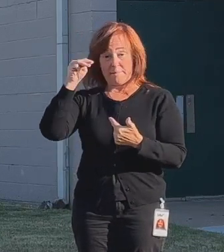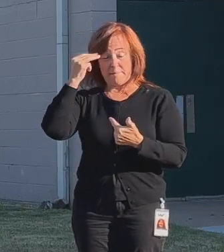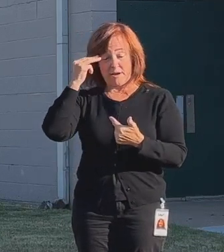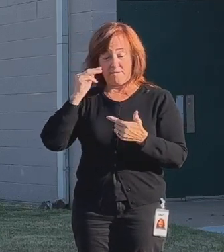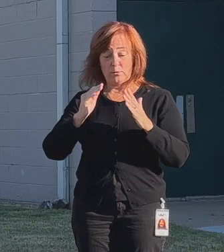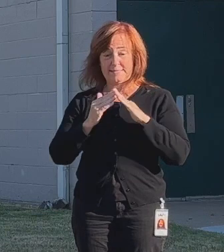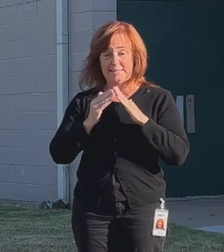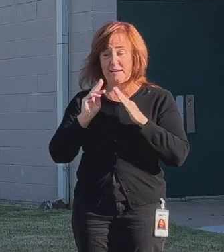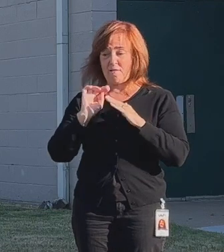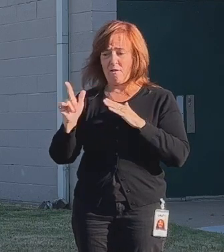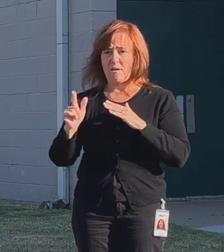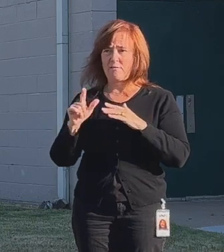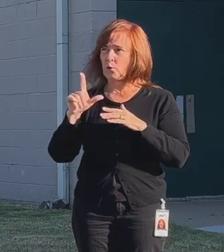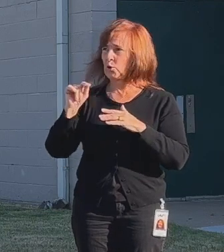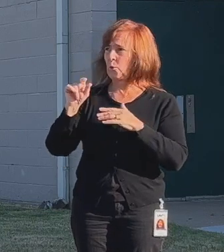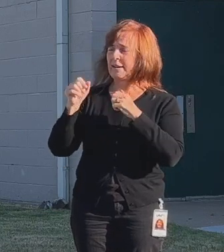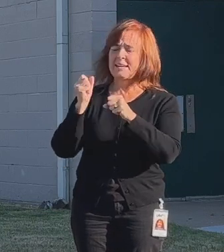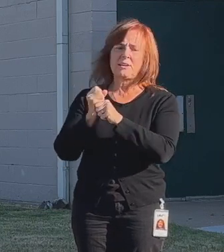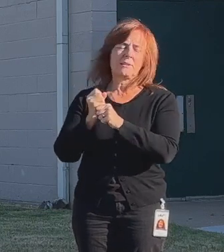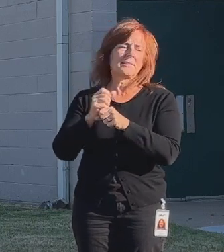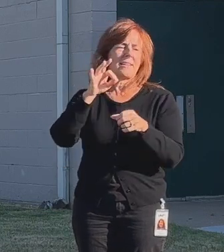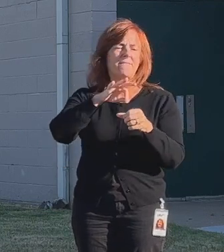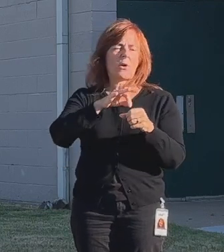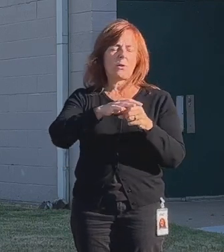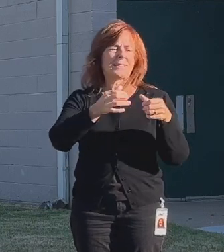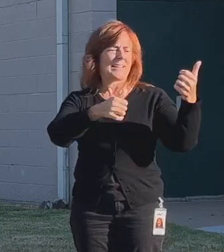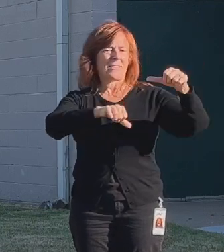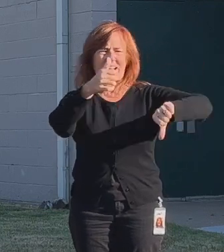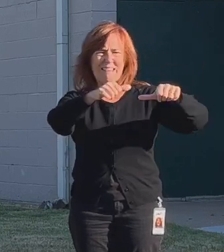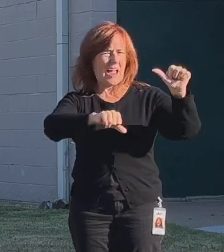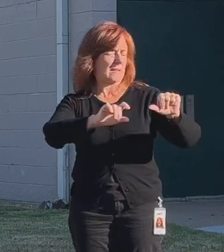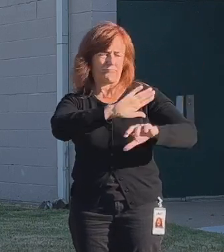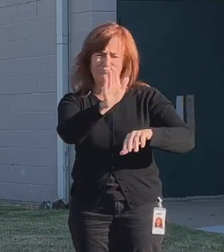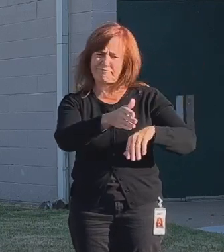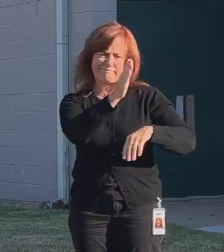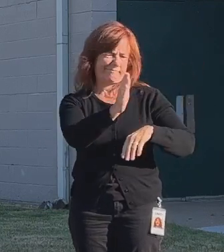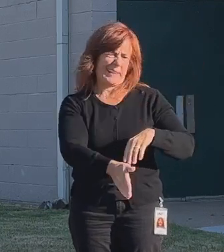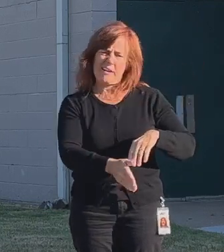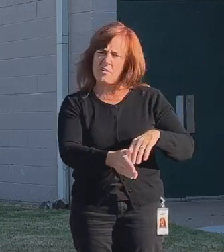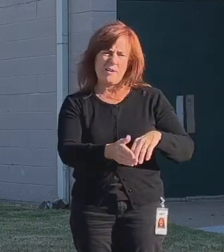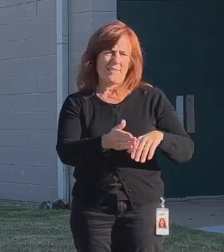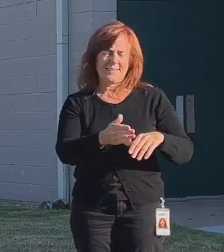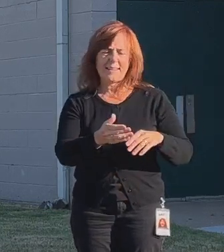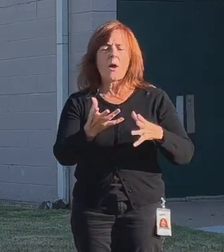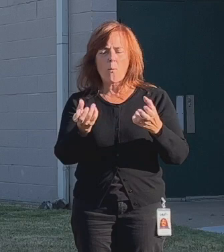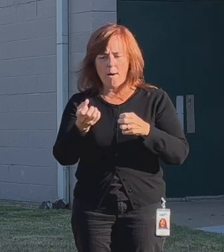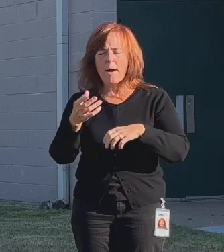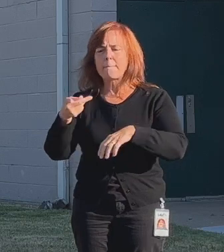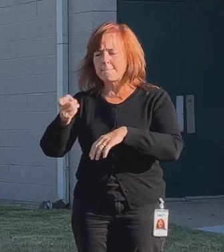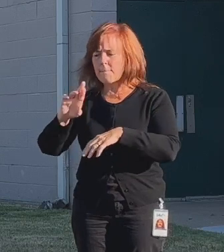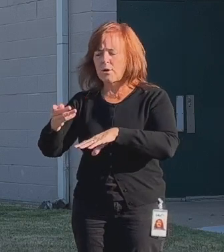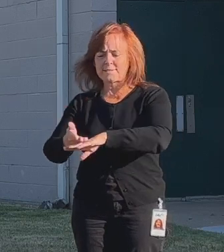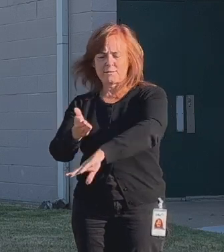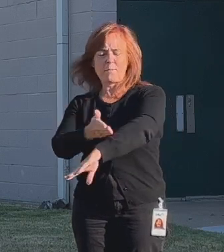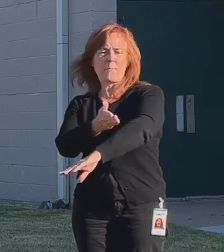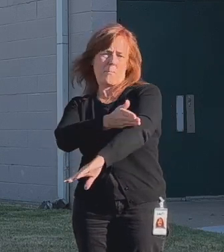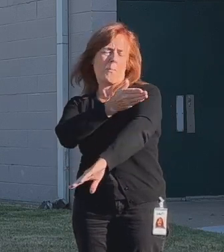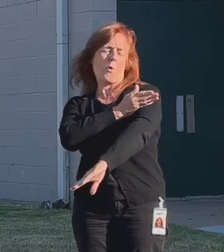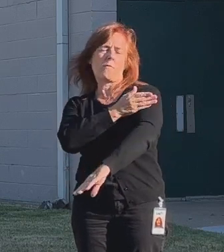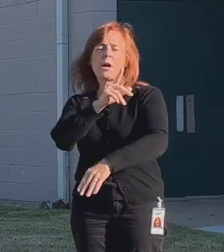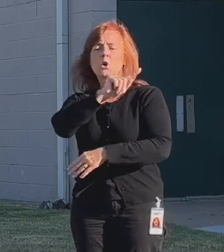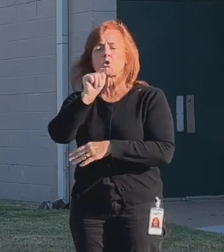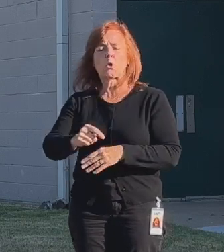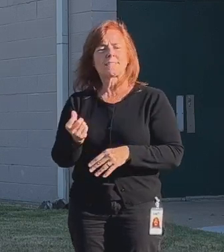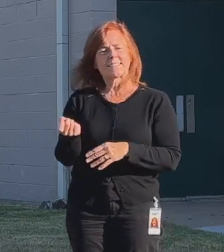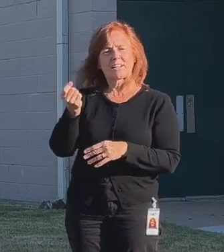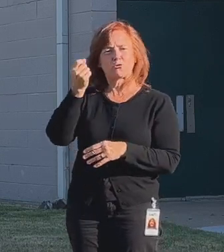Hall for the last two decades, where voters have declined an opportunity to make our park system better. I think Tulsans